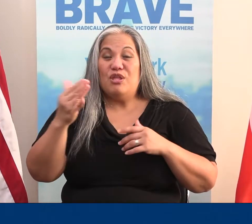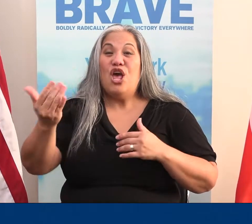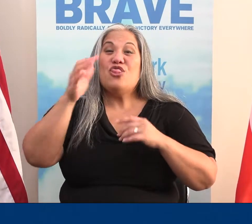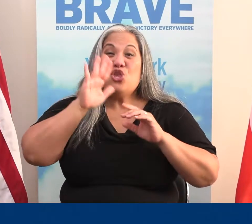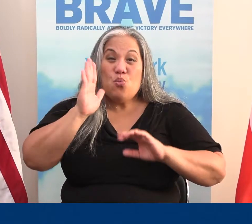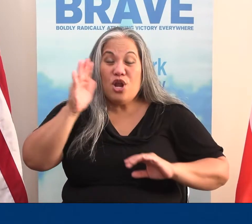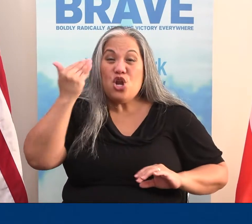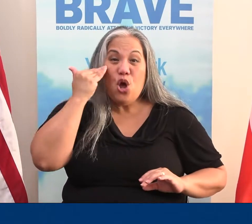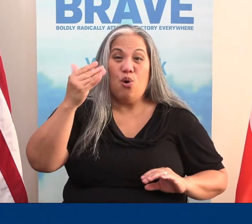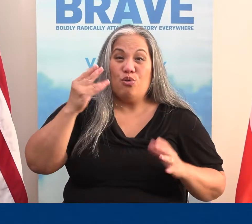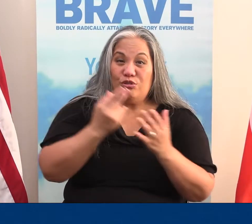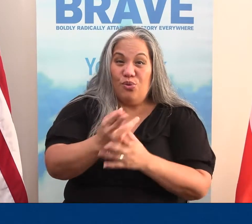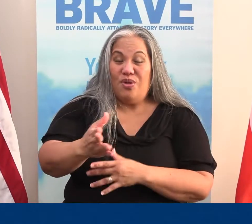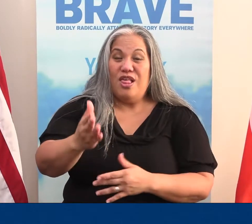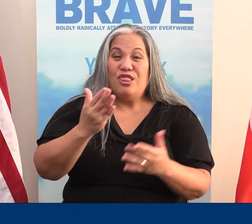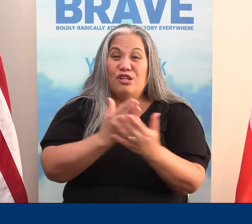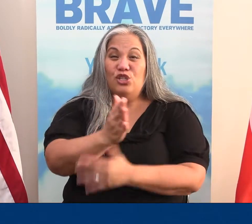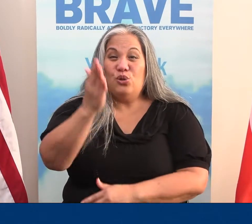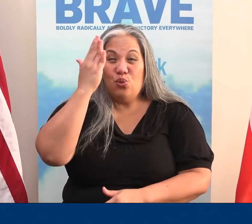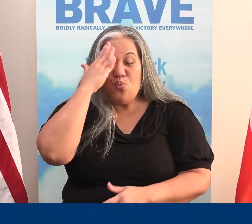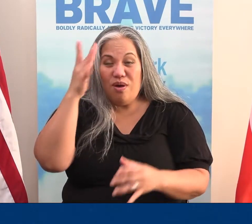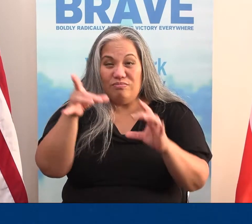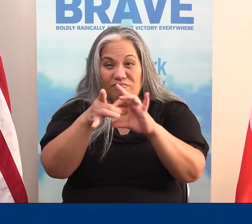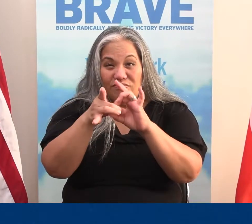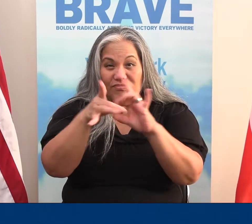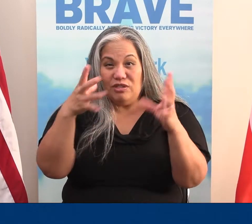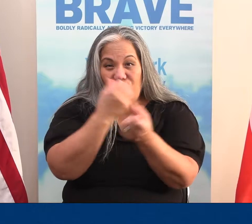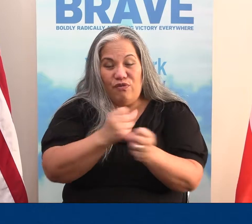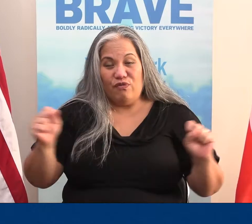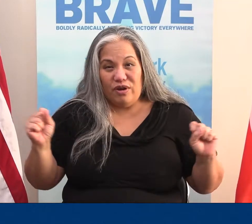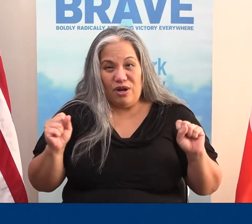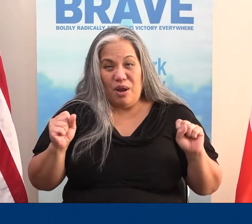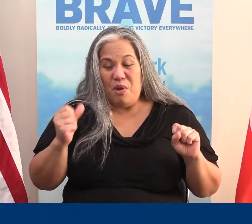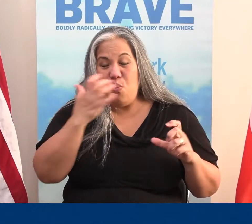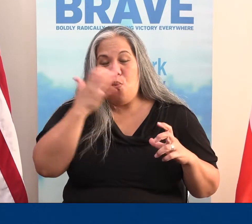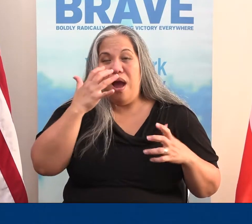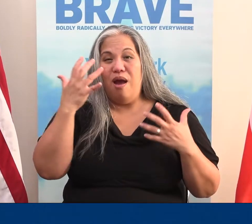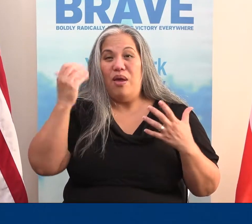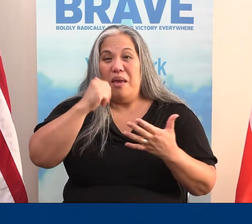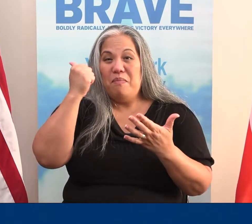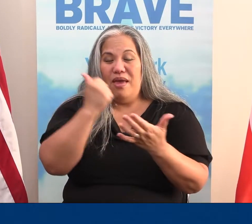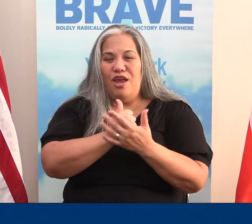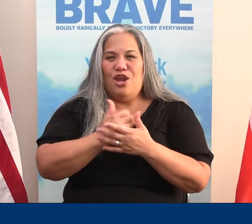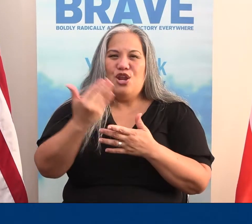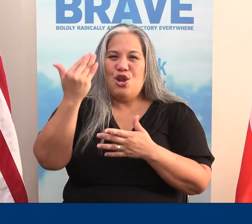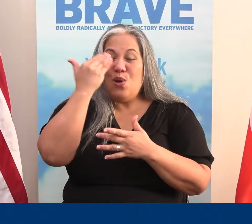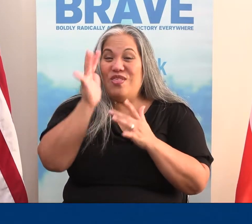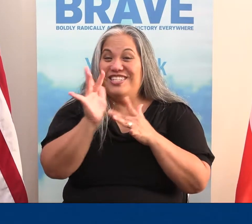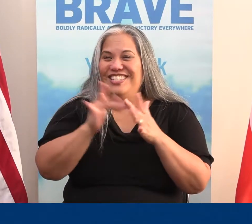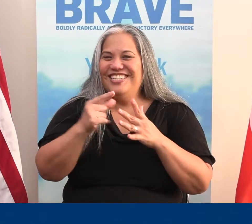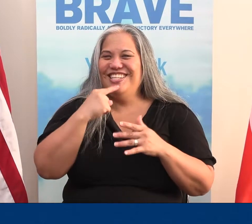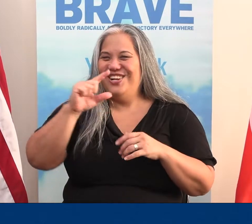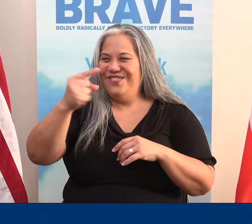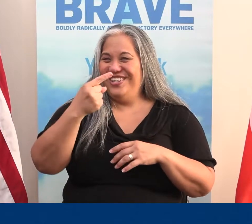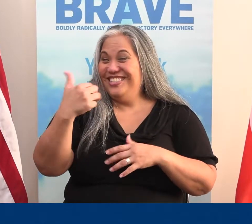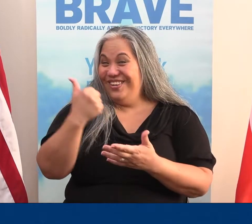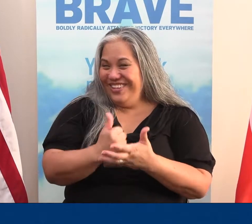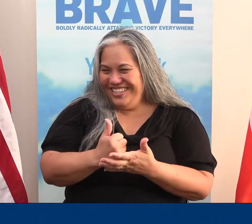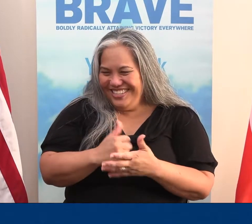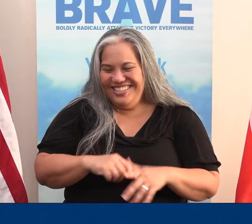wow, this is awesome. Then you'll know the truth, and the truth will set you free. I mean, wow, amen. It's good to know that Jesus said it first,